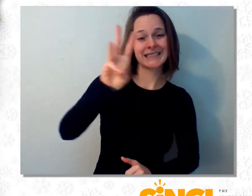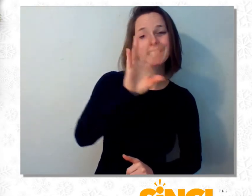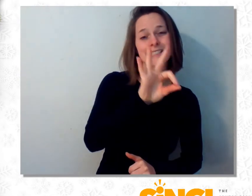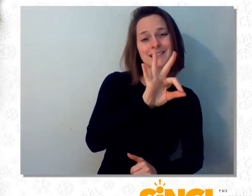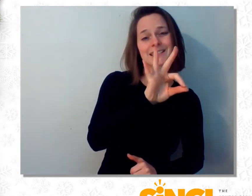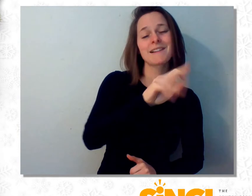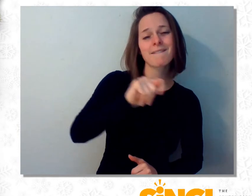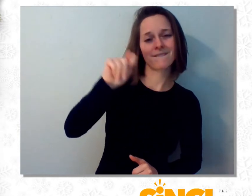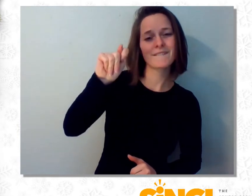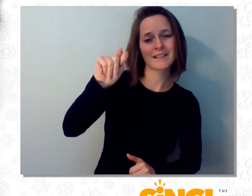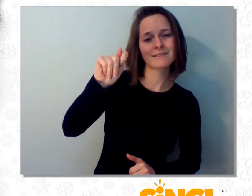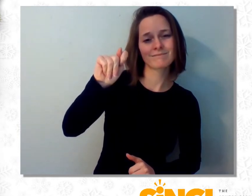separates.